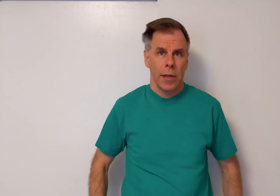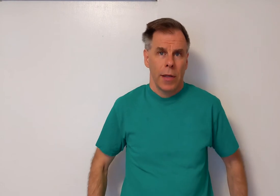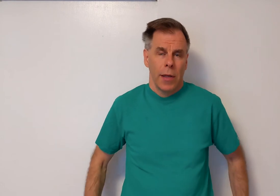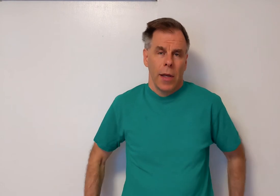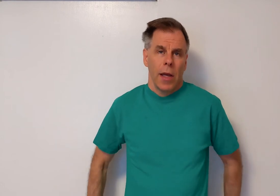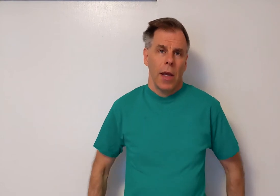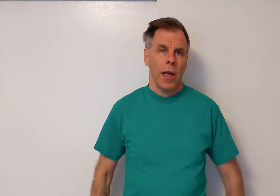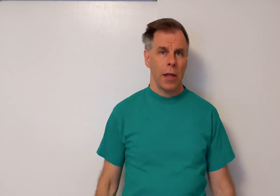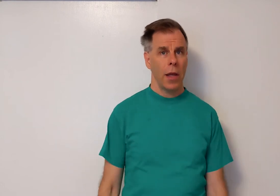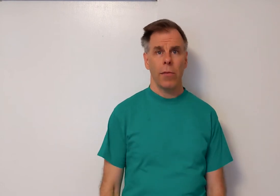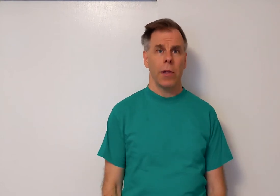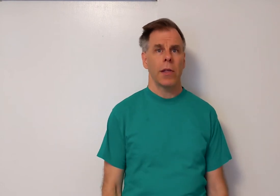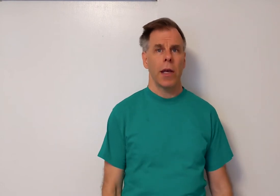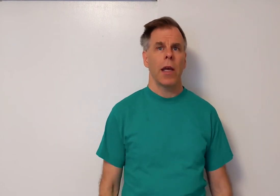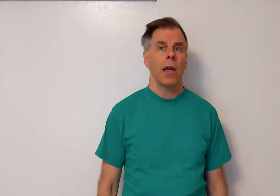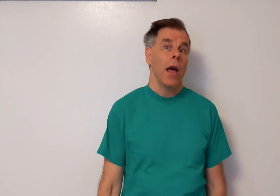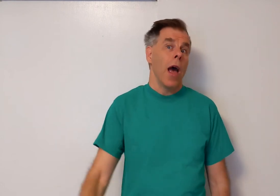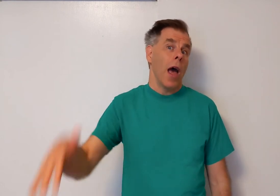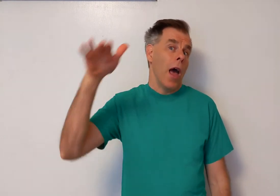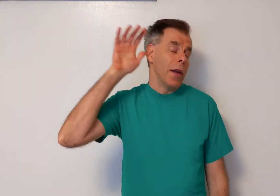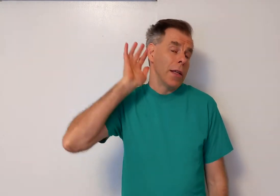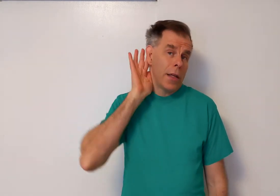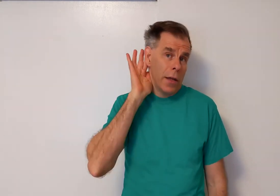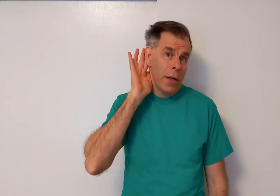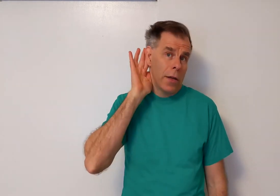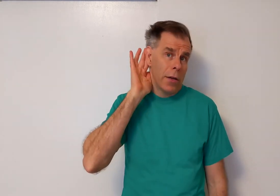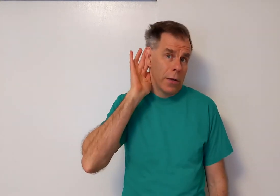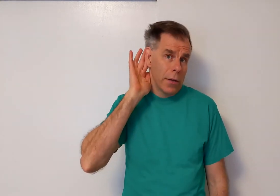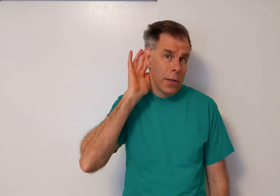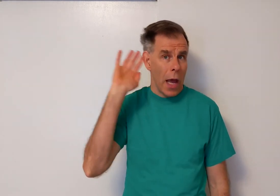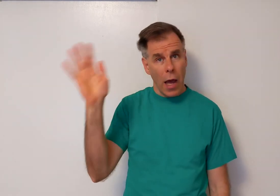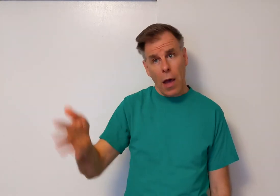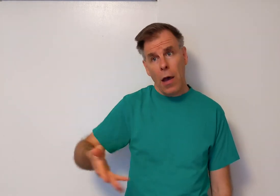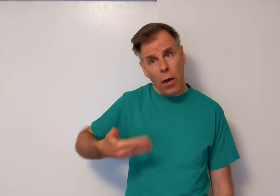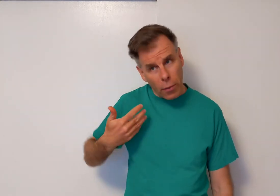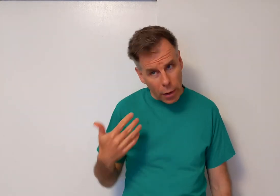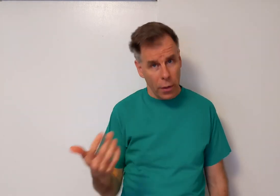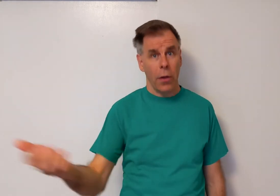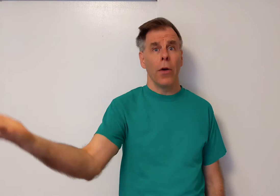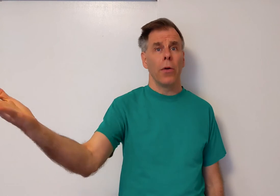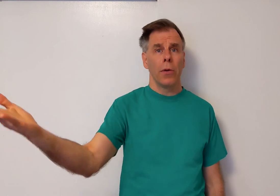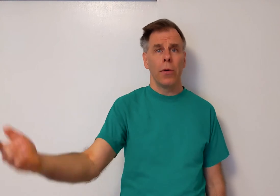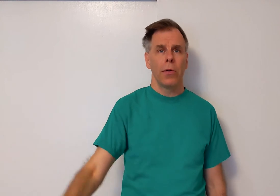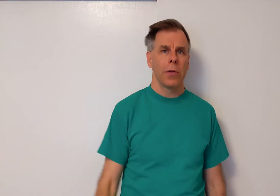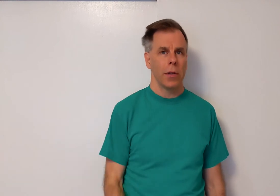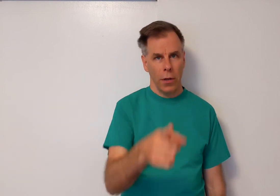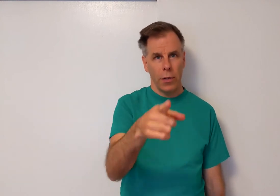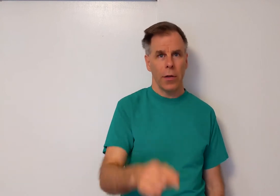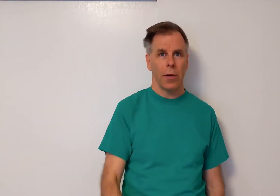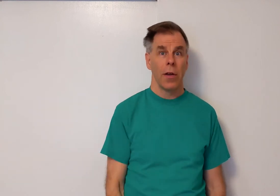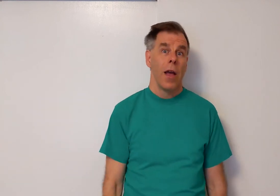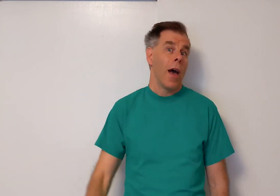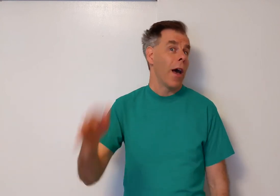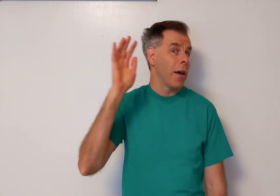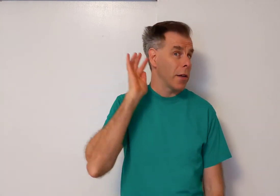And then we say and here's how it goes. Your turn. And